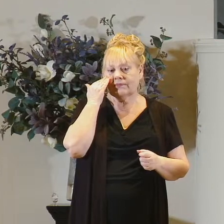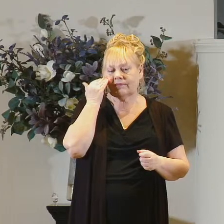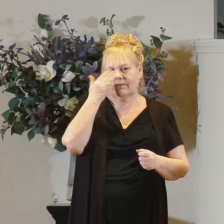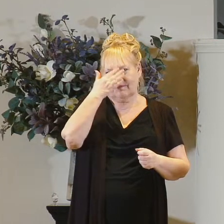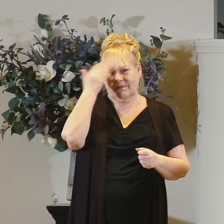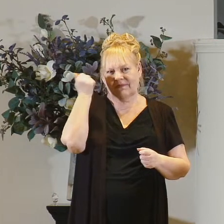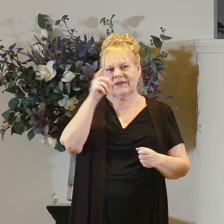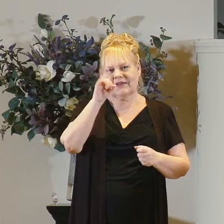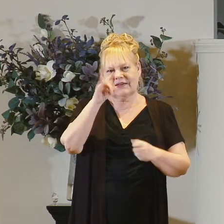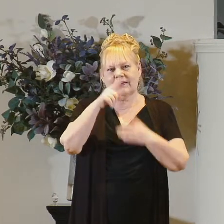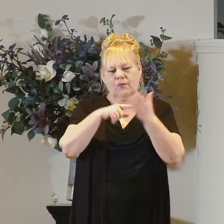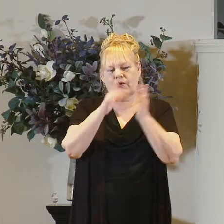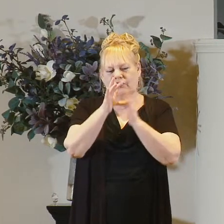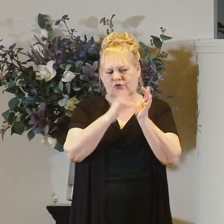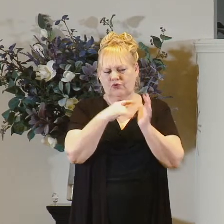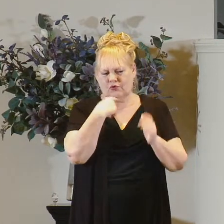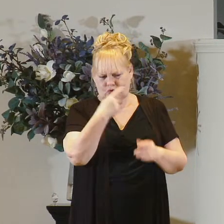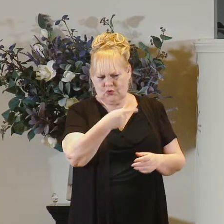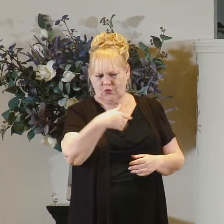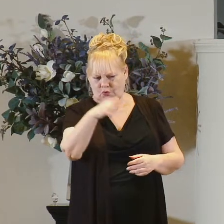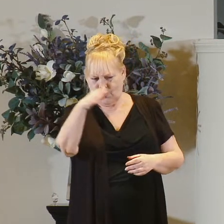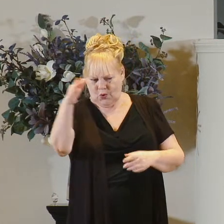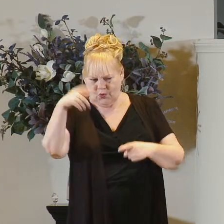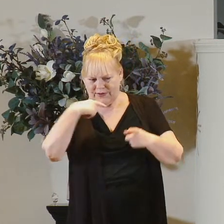because he did what jesus told him to do